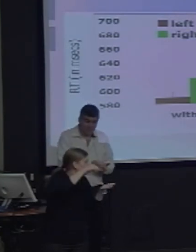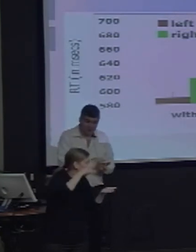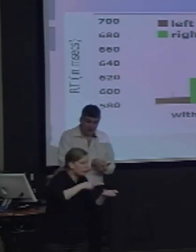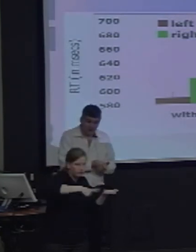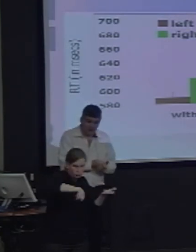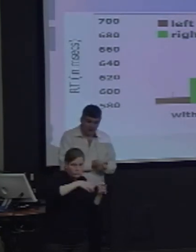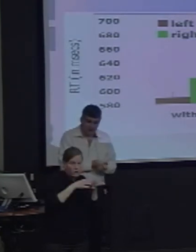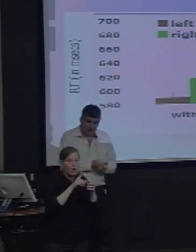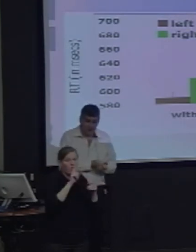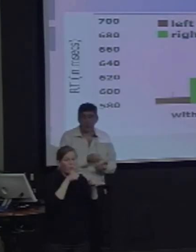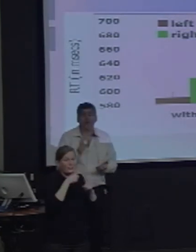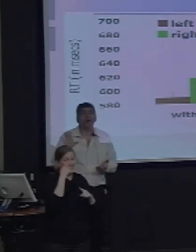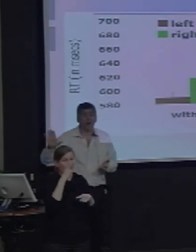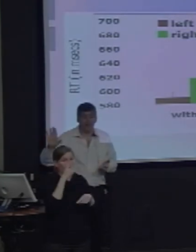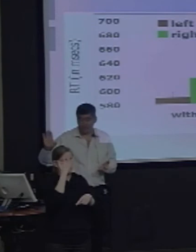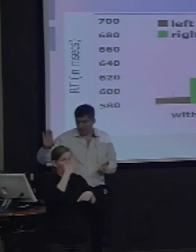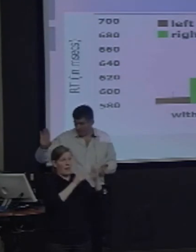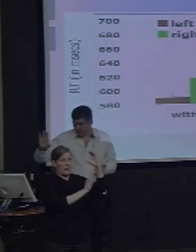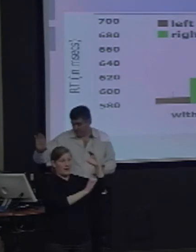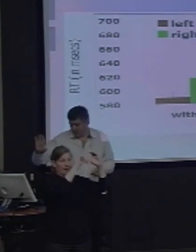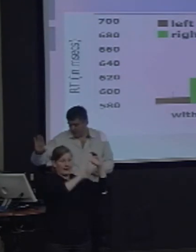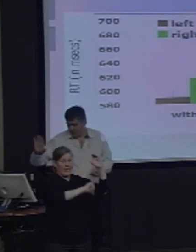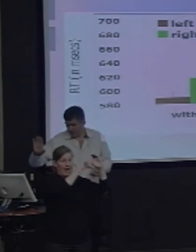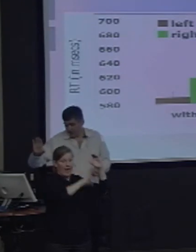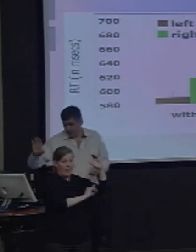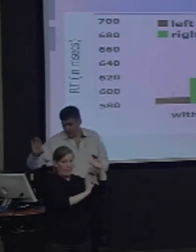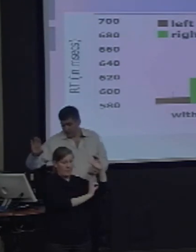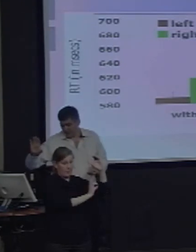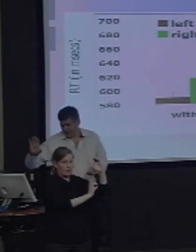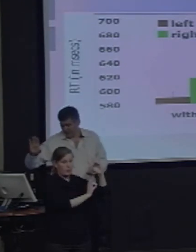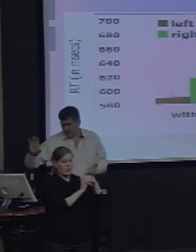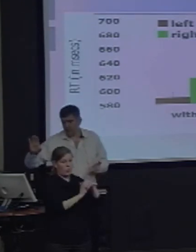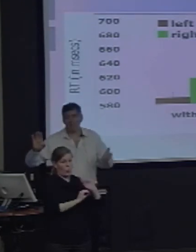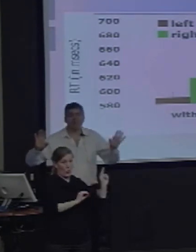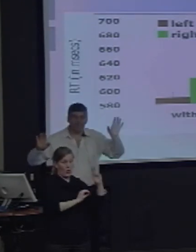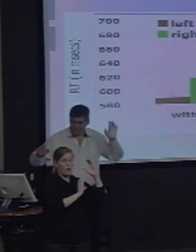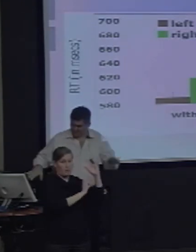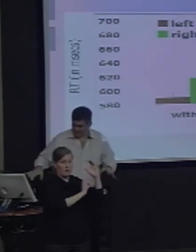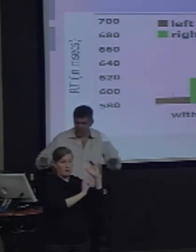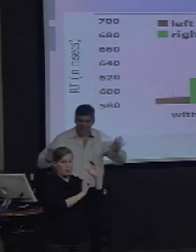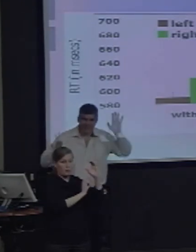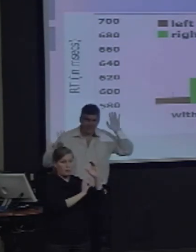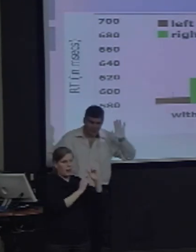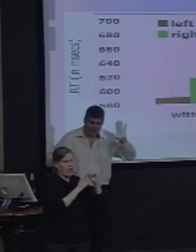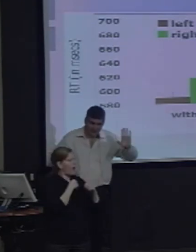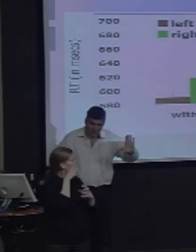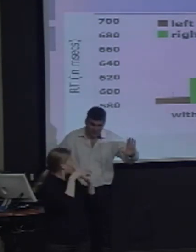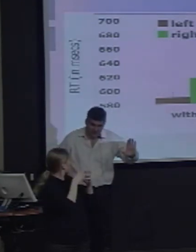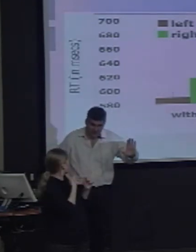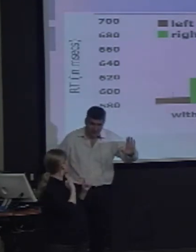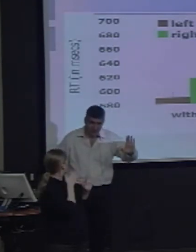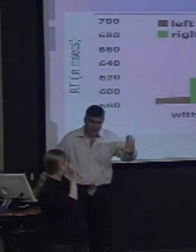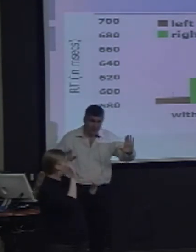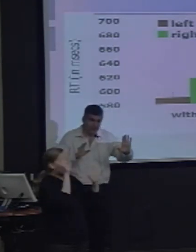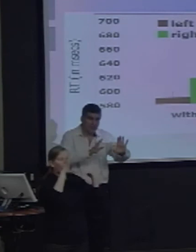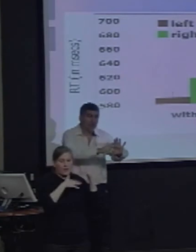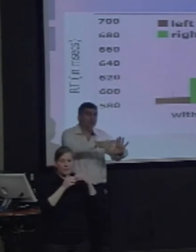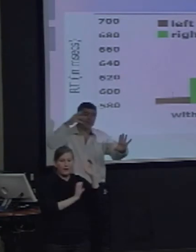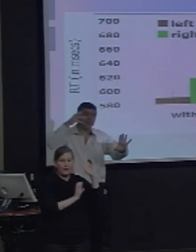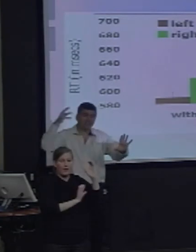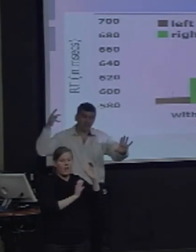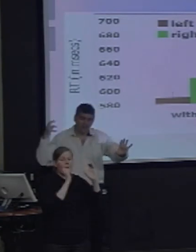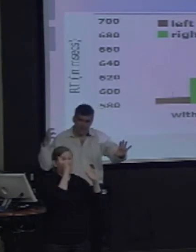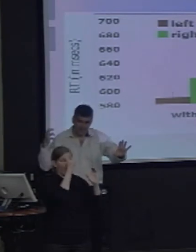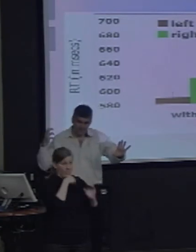the left field. Sorry, the right field. Sorry, for faces, this is the faces. The left visual field